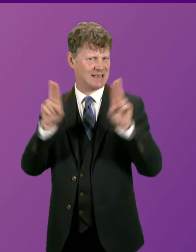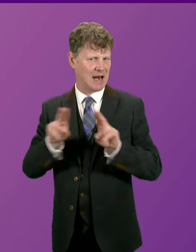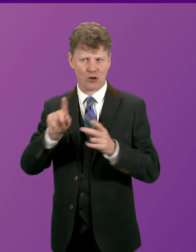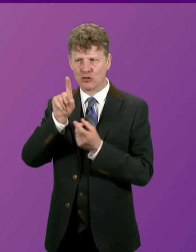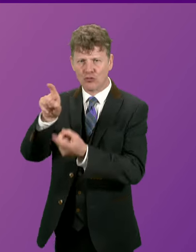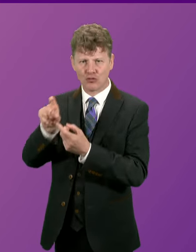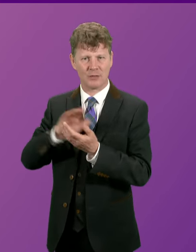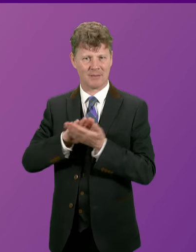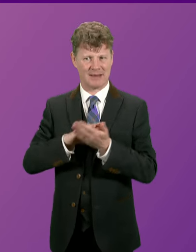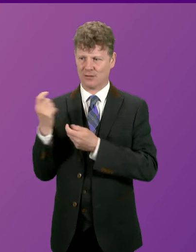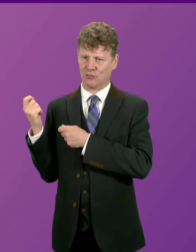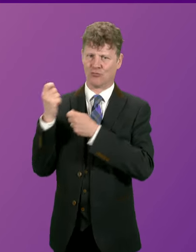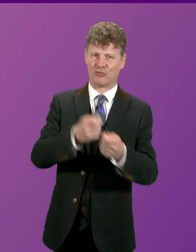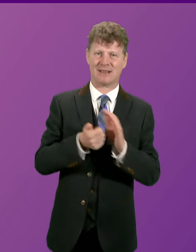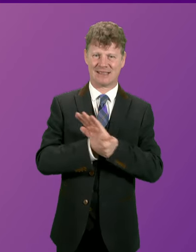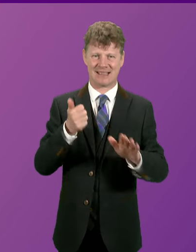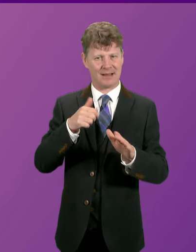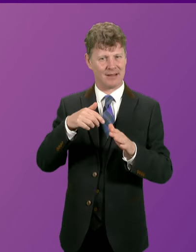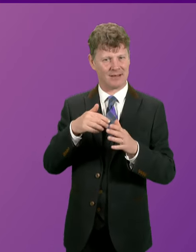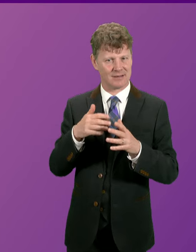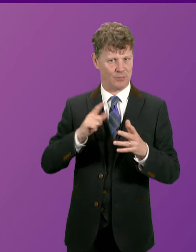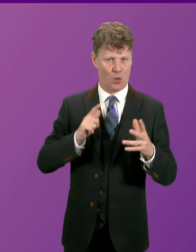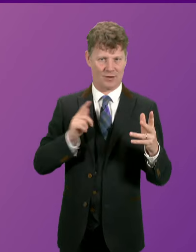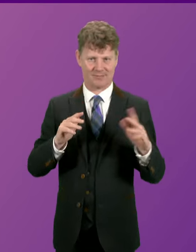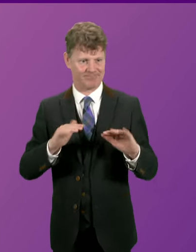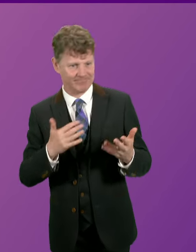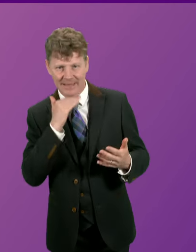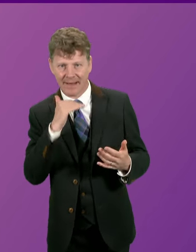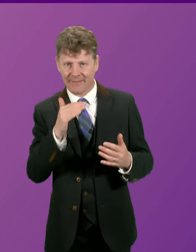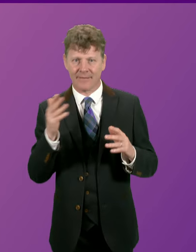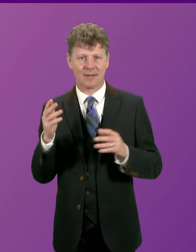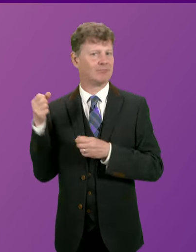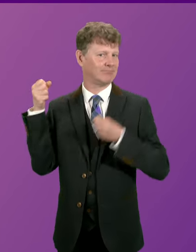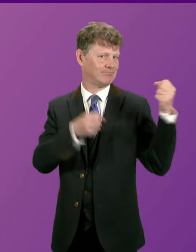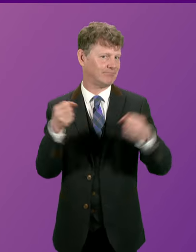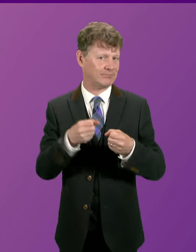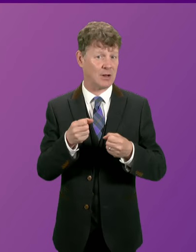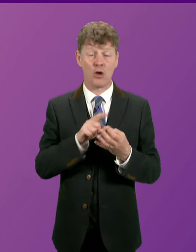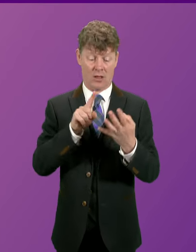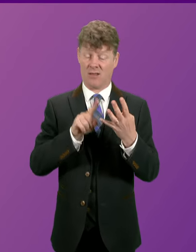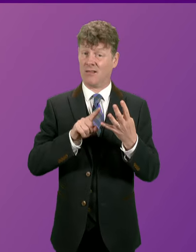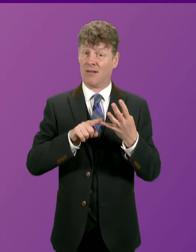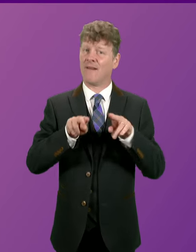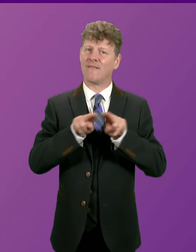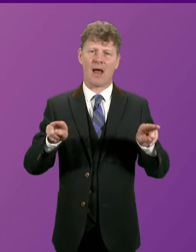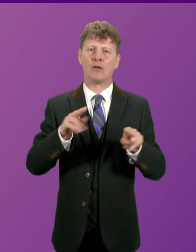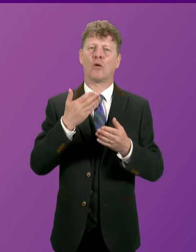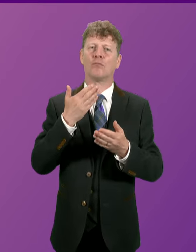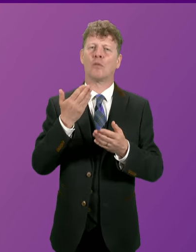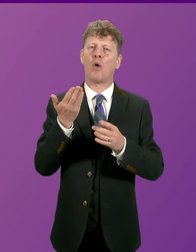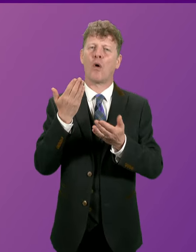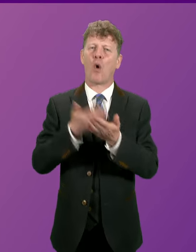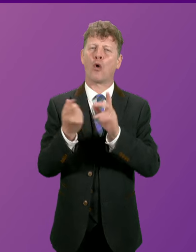into the locality to meet some of the shortages that we are experiencing. And the remaining flat is used for on-call staff.